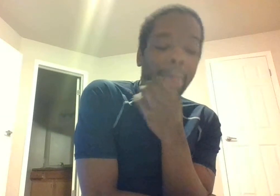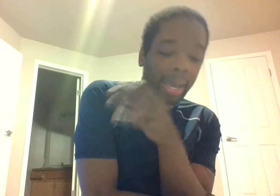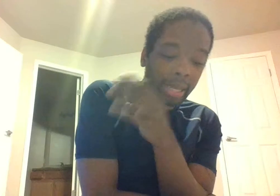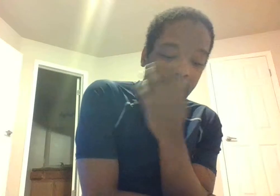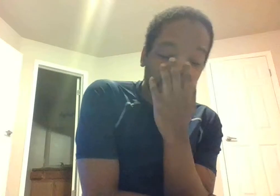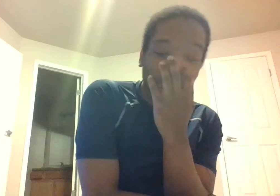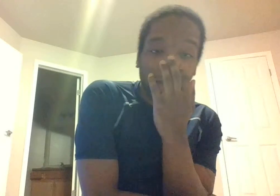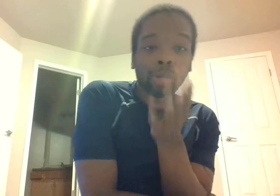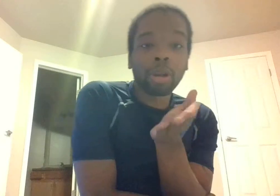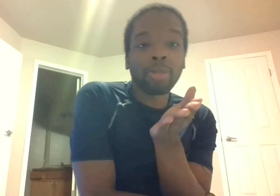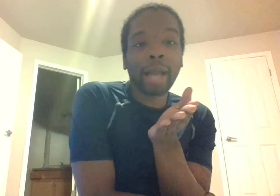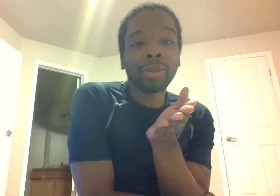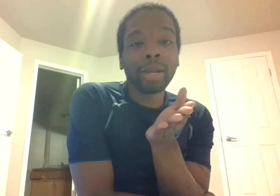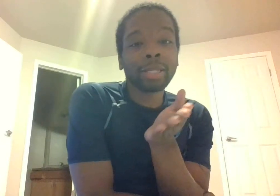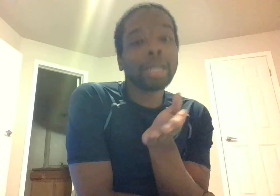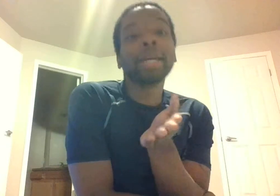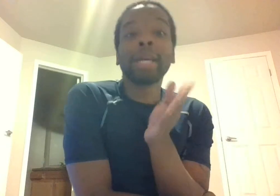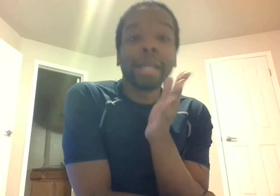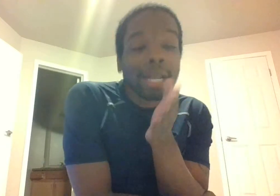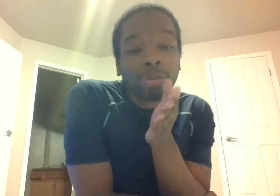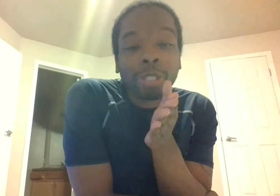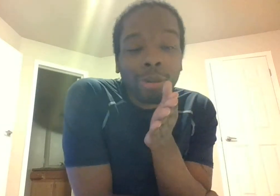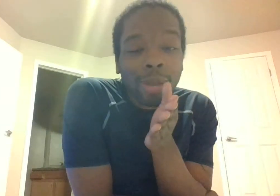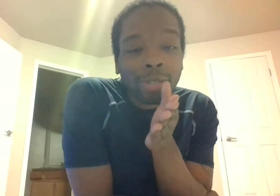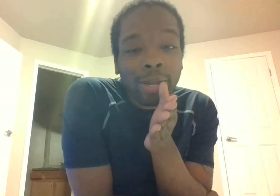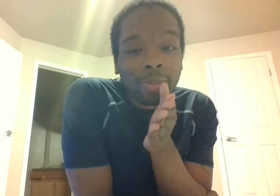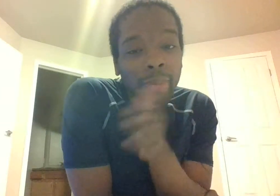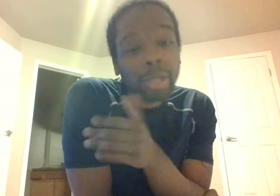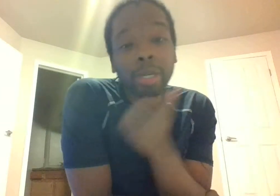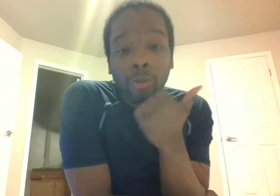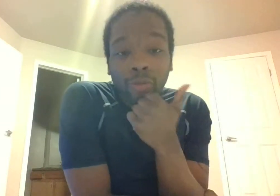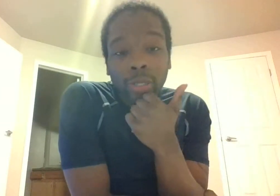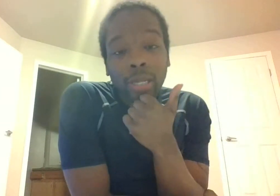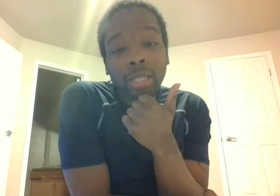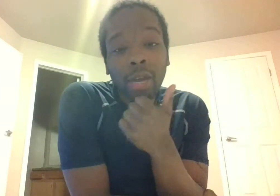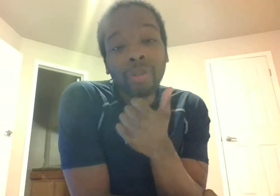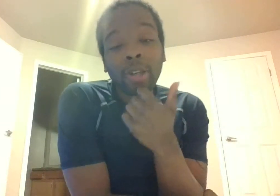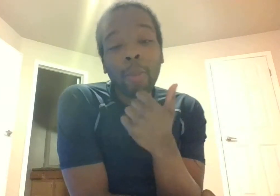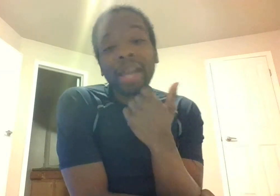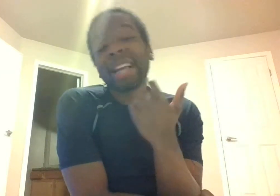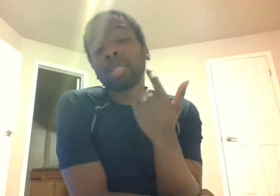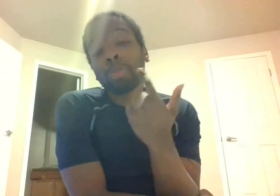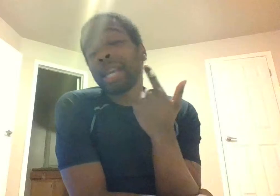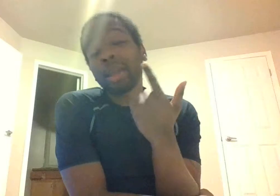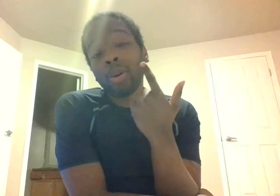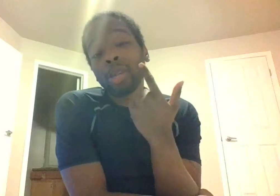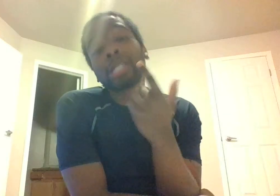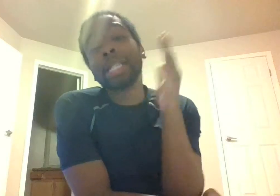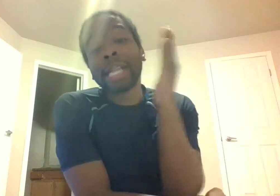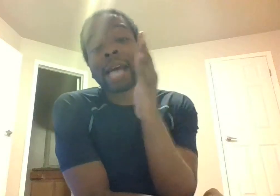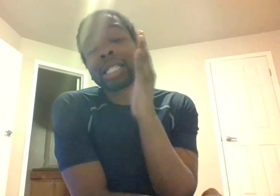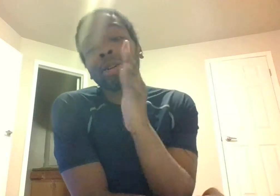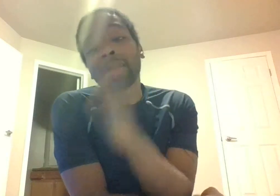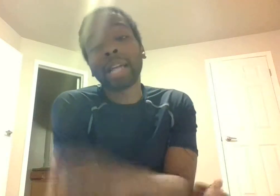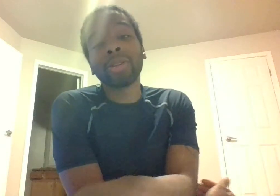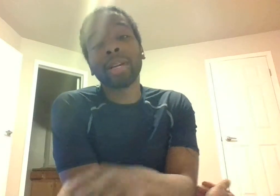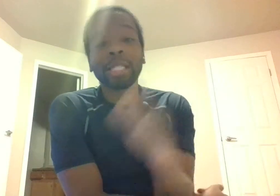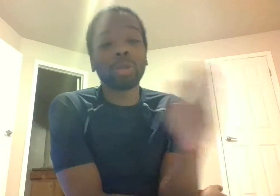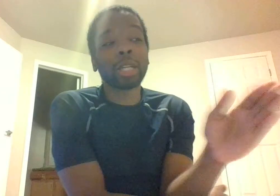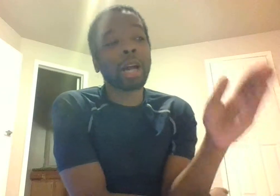maintained by sodium nitrates guess what sodium nitrate is people if the stuff in your meat as pink and orange that sort of nitrate is what's how